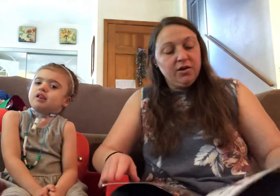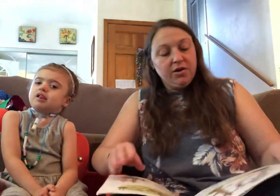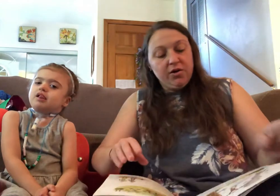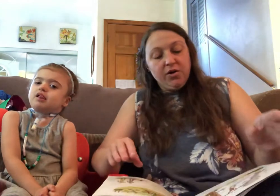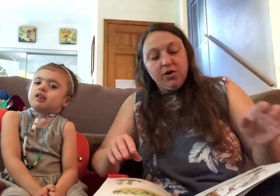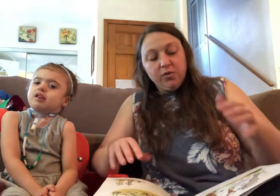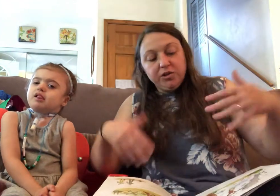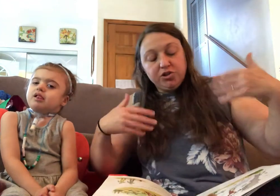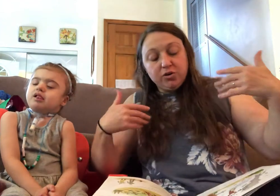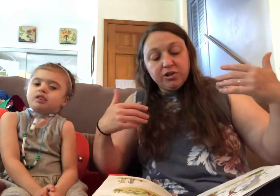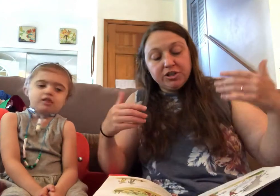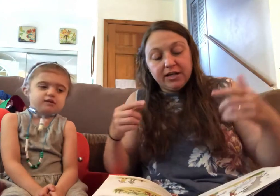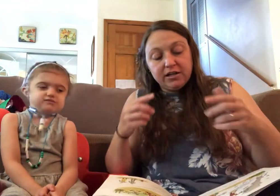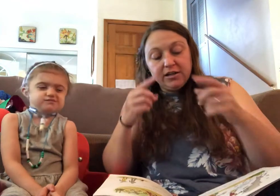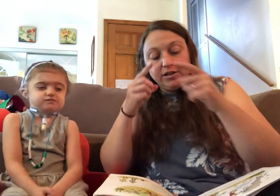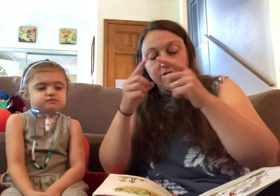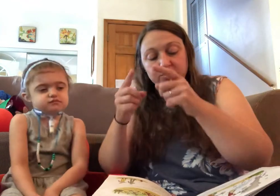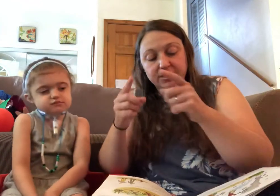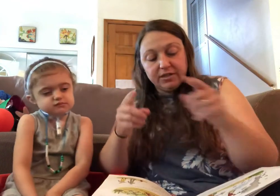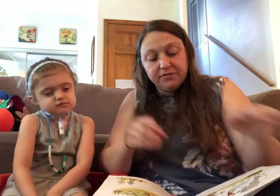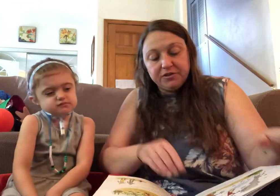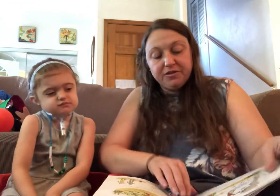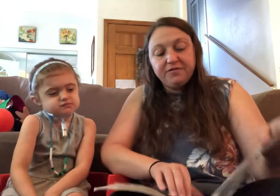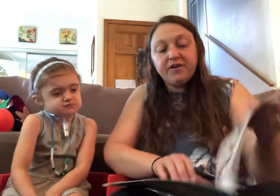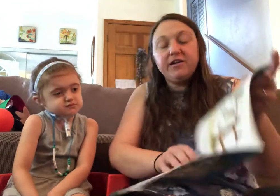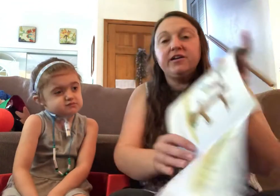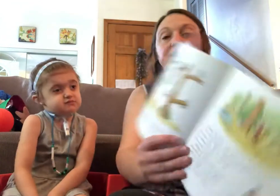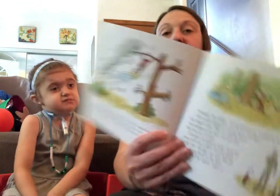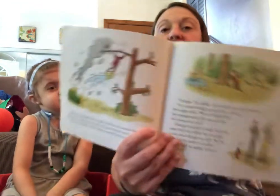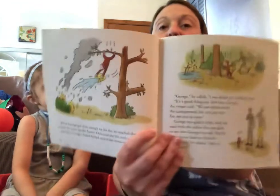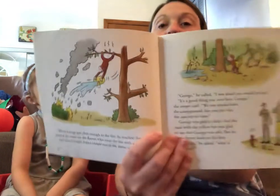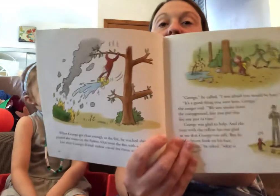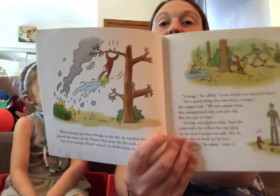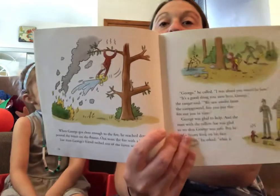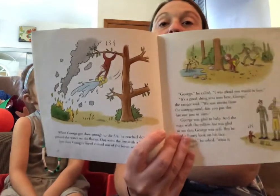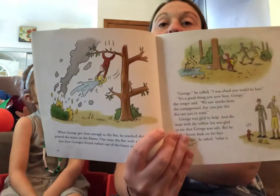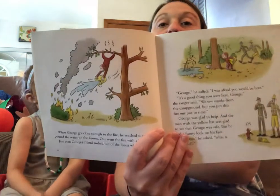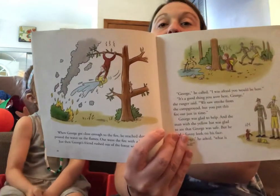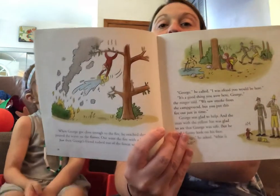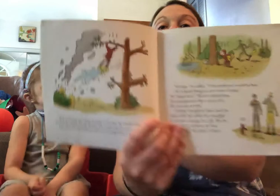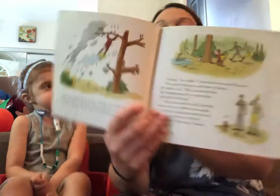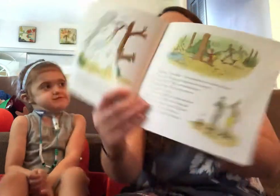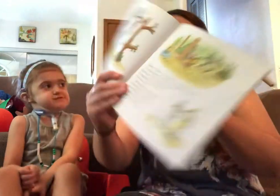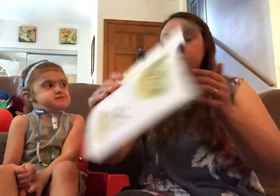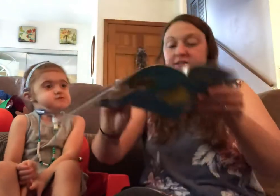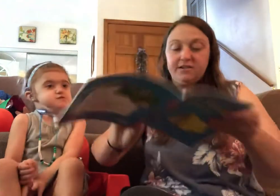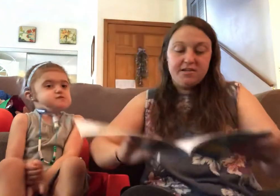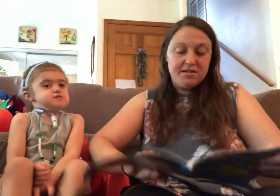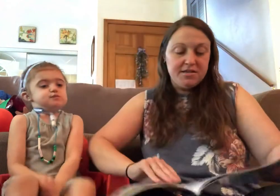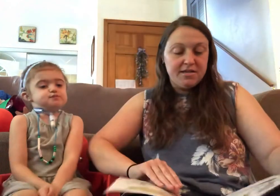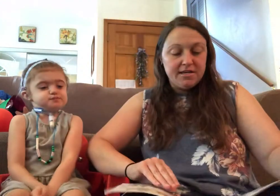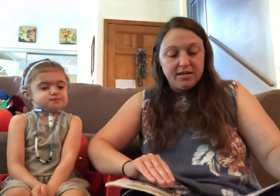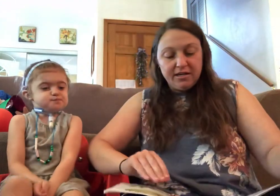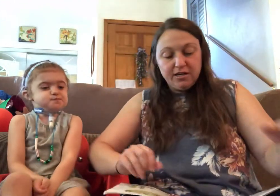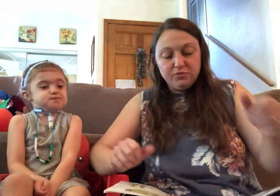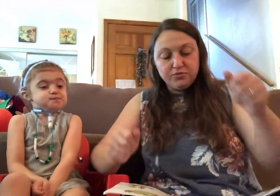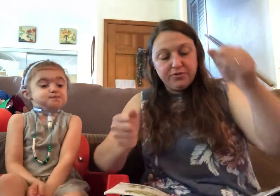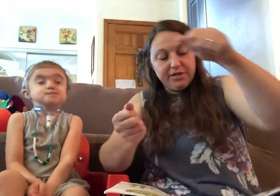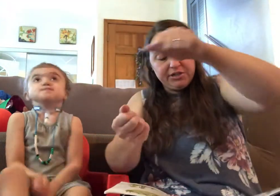Good When George got close enough to the fire, he reached